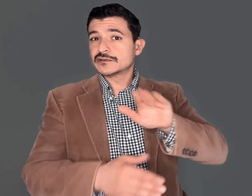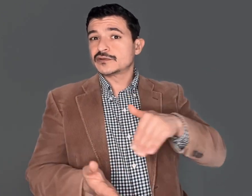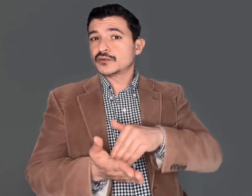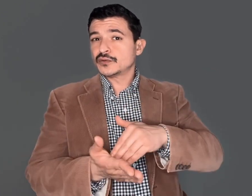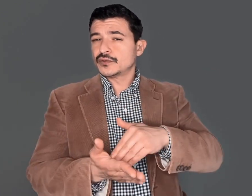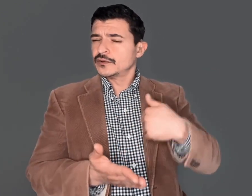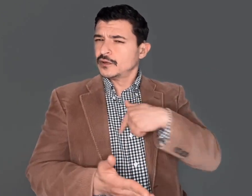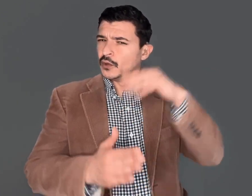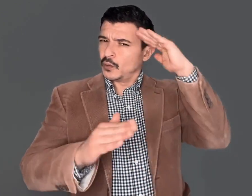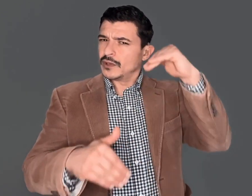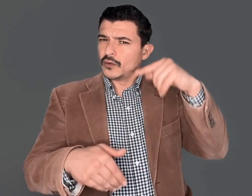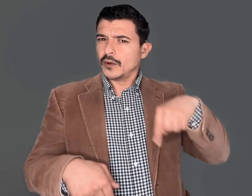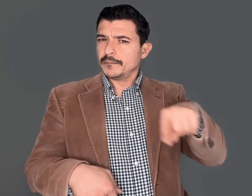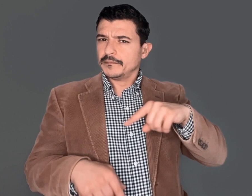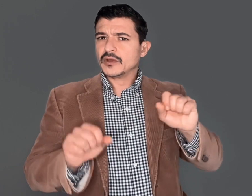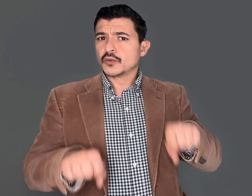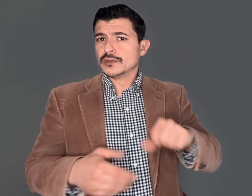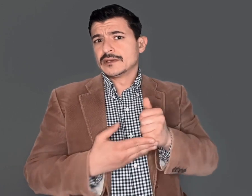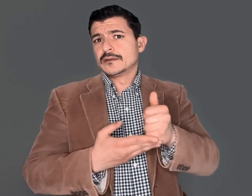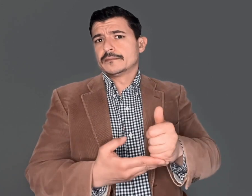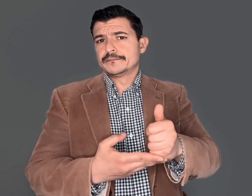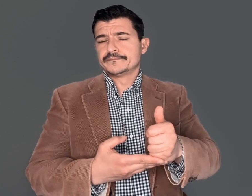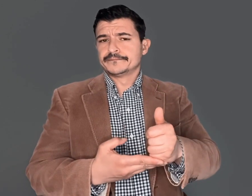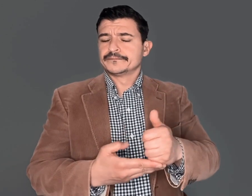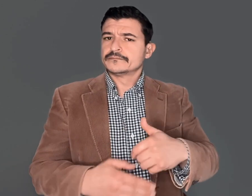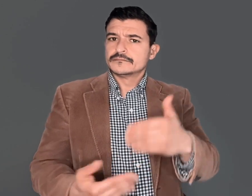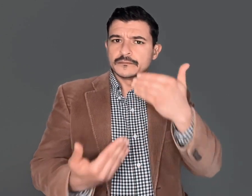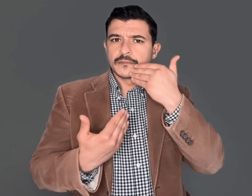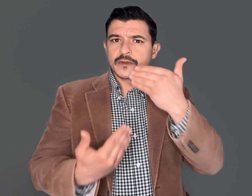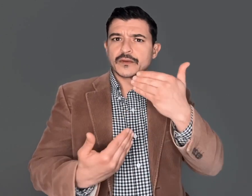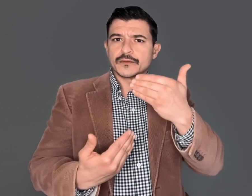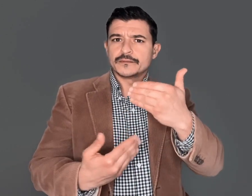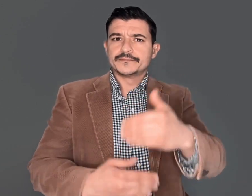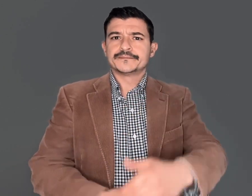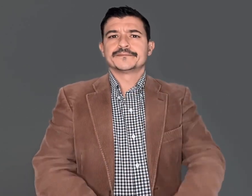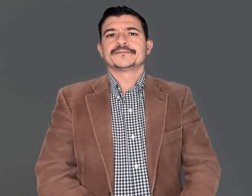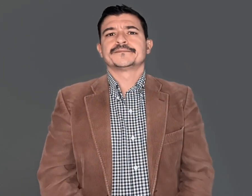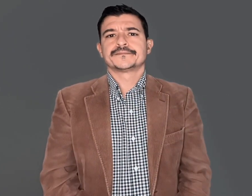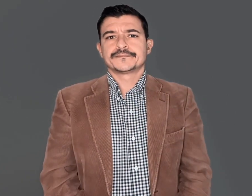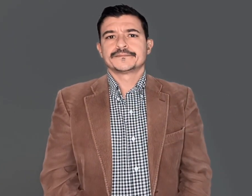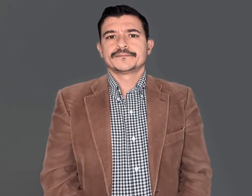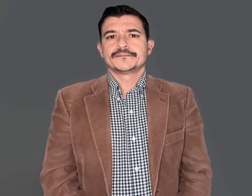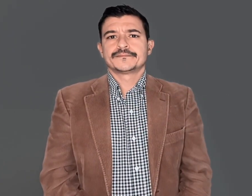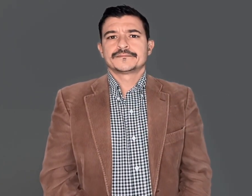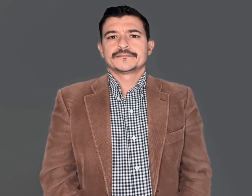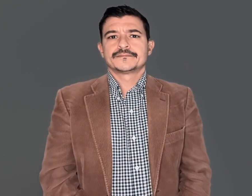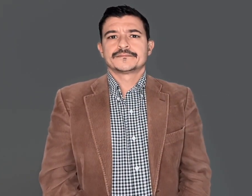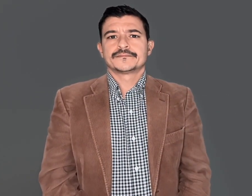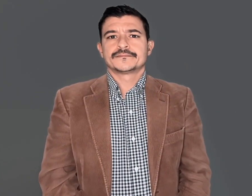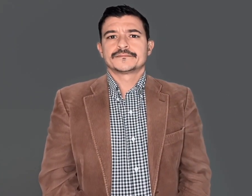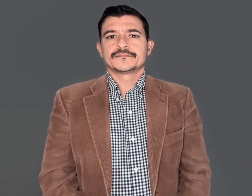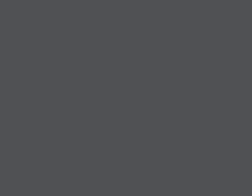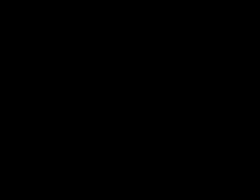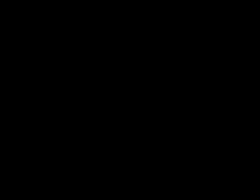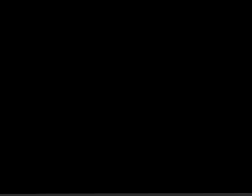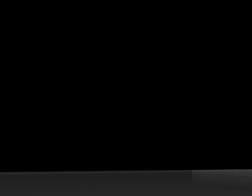resources for counseling and we hope that you can find these tools helpful. Thank you.